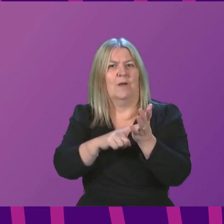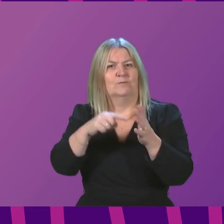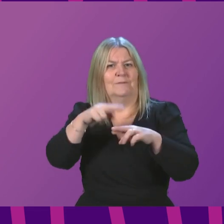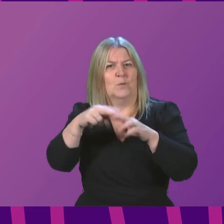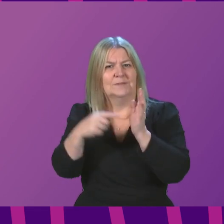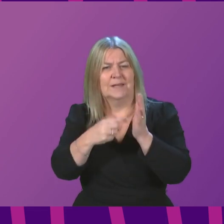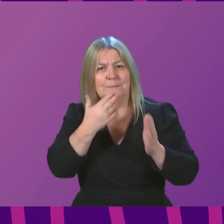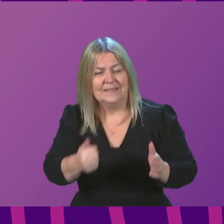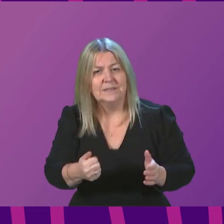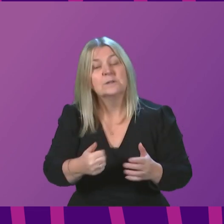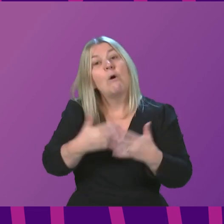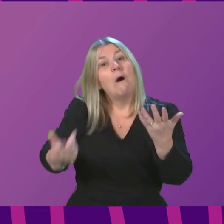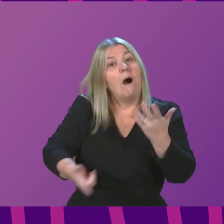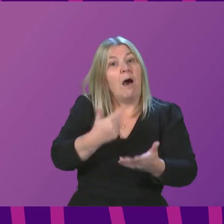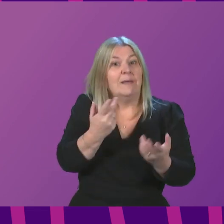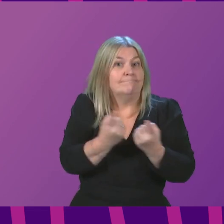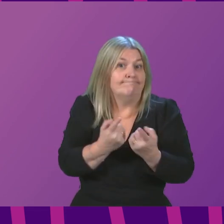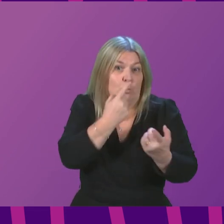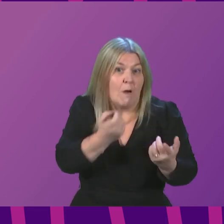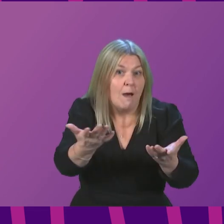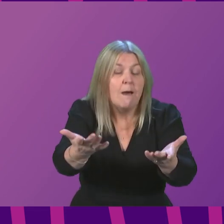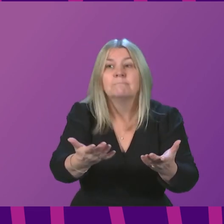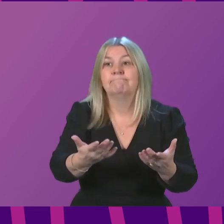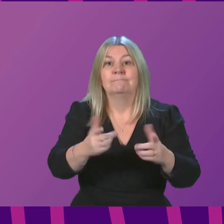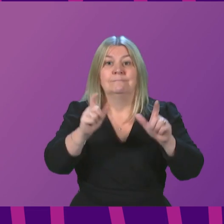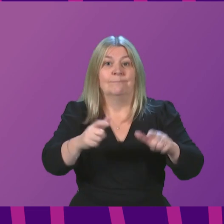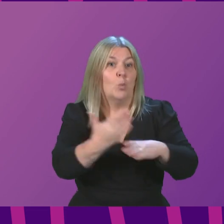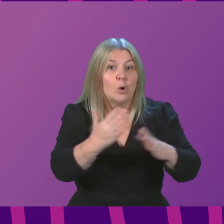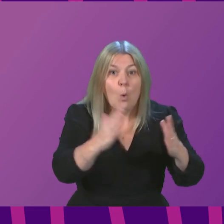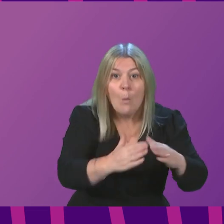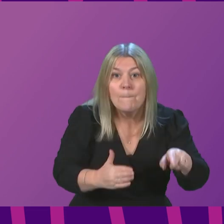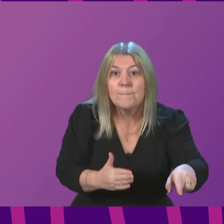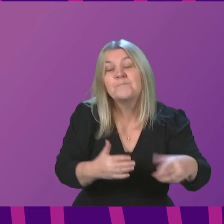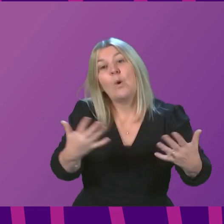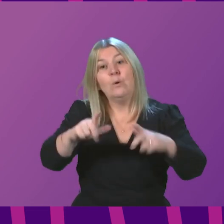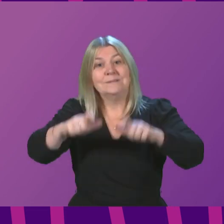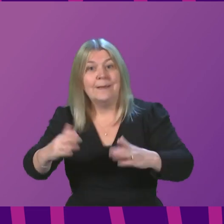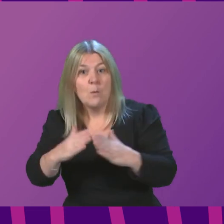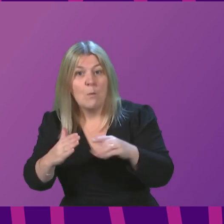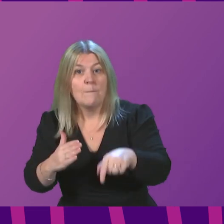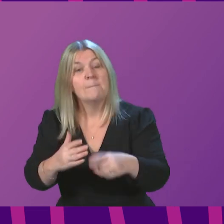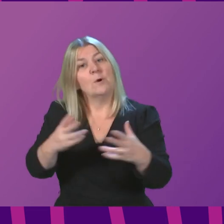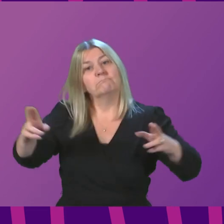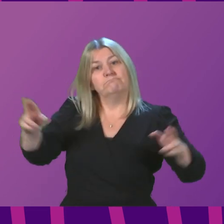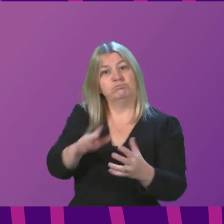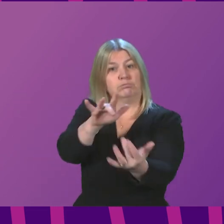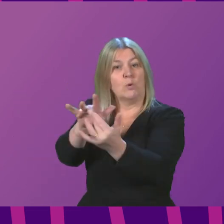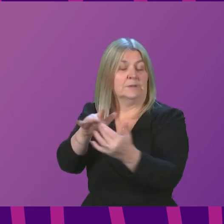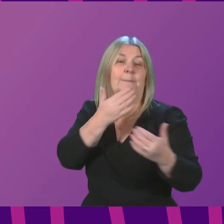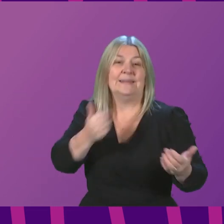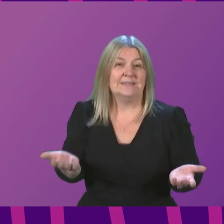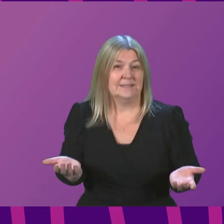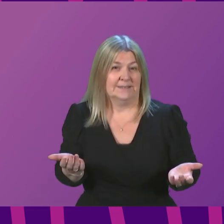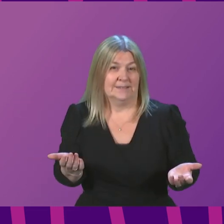difference. Work from home whenever possible. Stay at home right now more than normal, and reduce your contacts as much as possible,